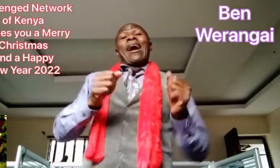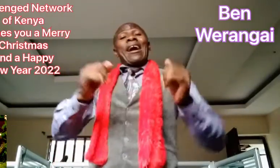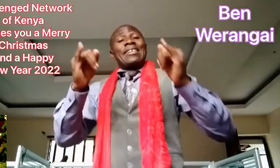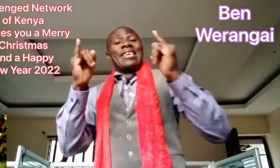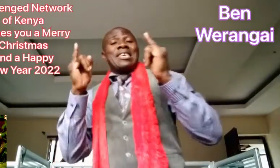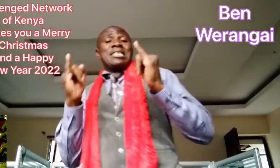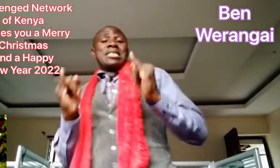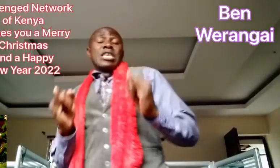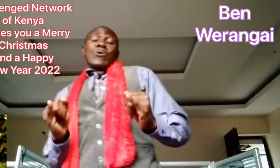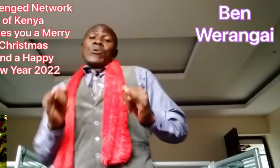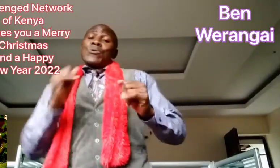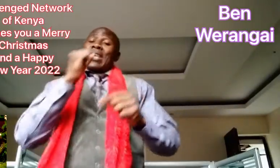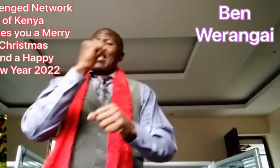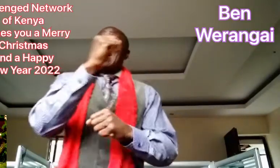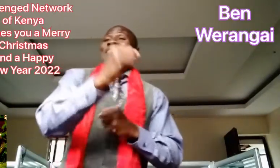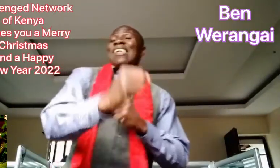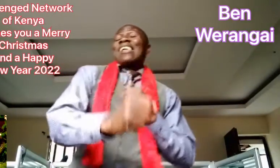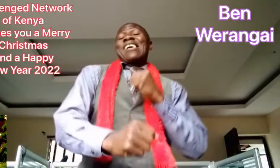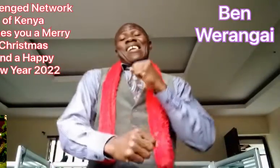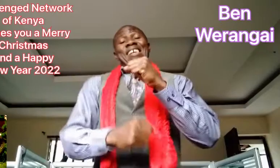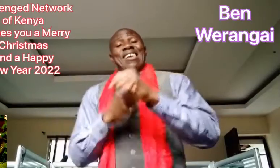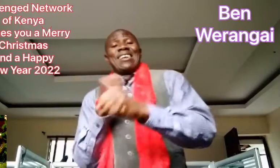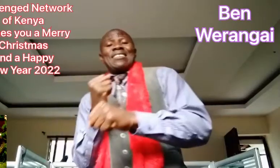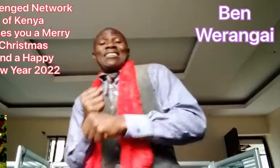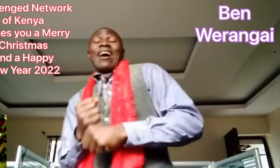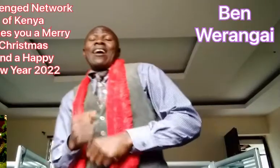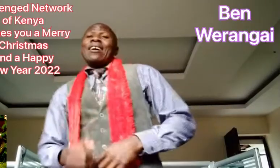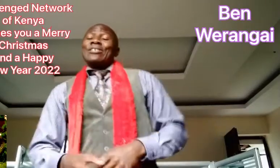Happy New Year.